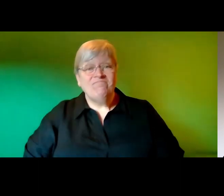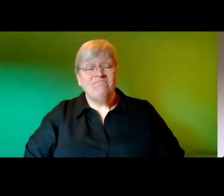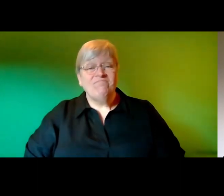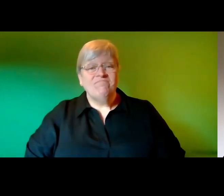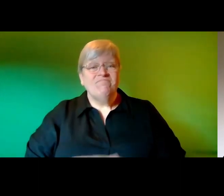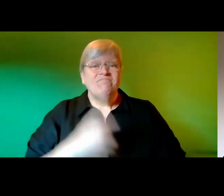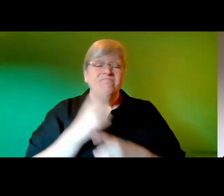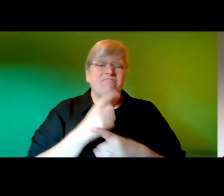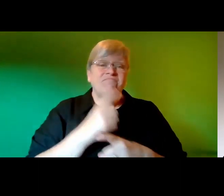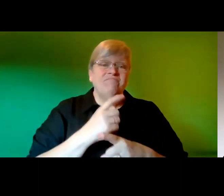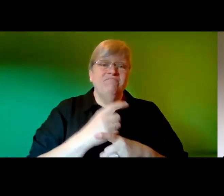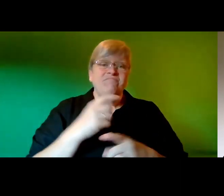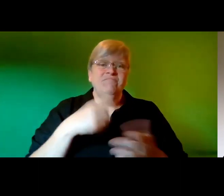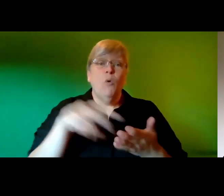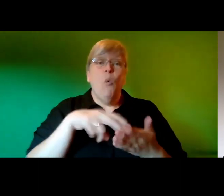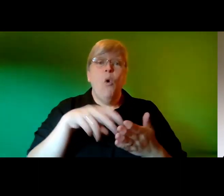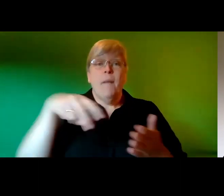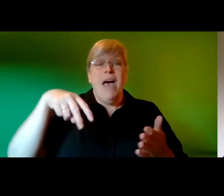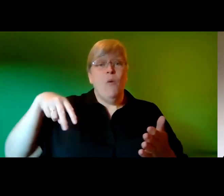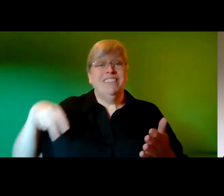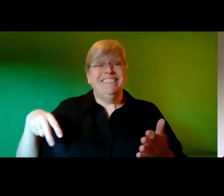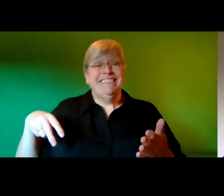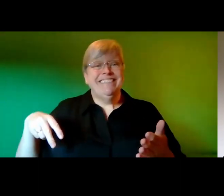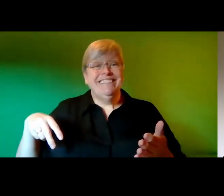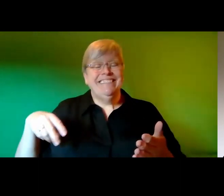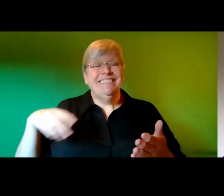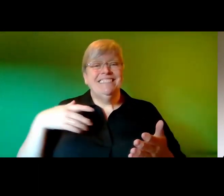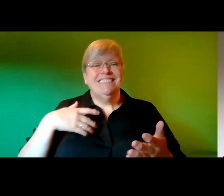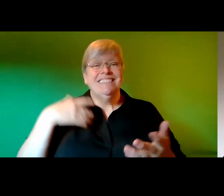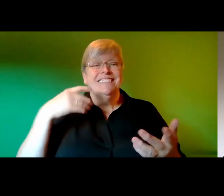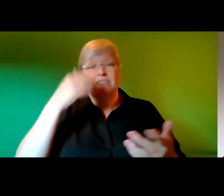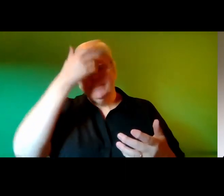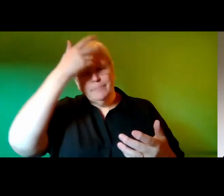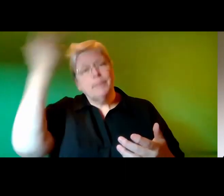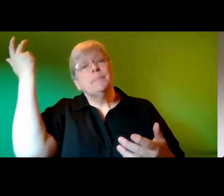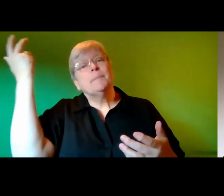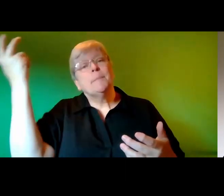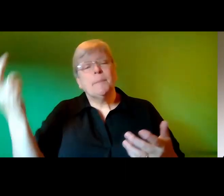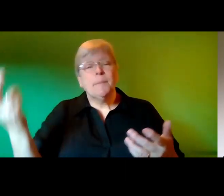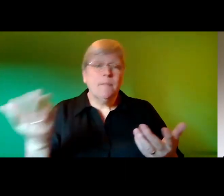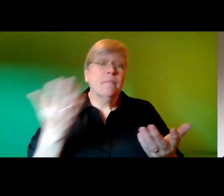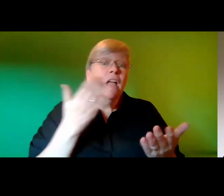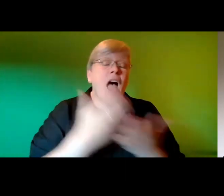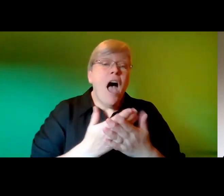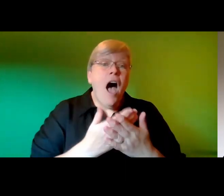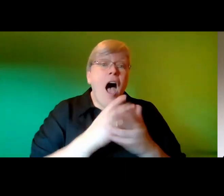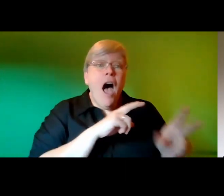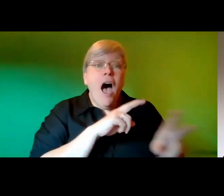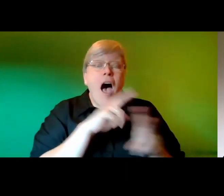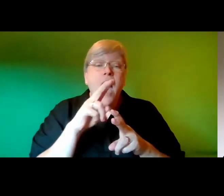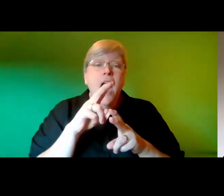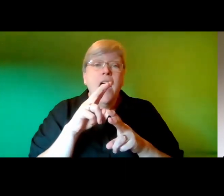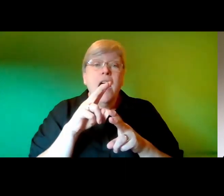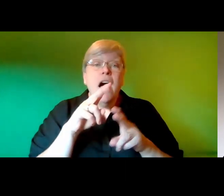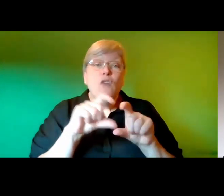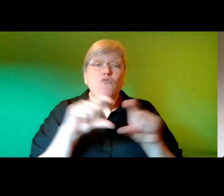walking backwards to hold his gaze he flicks a strand of golden hair out of his eyes and glances briefly over to a row